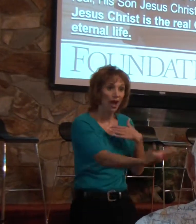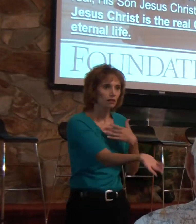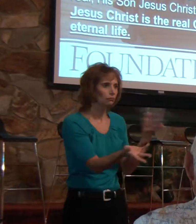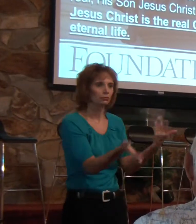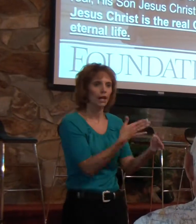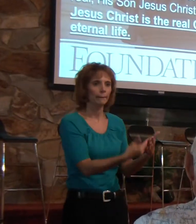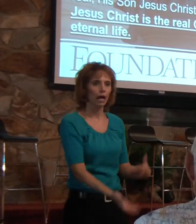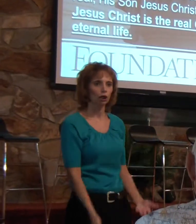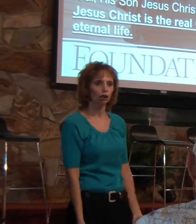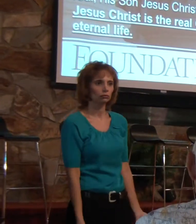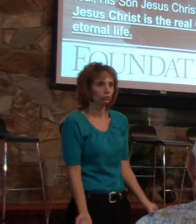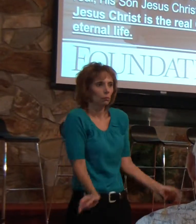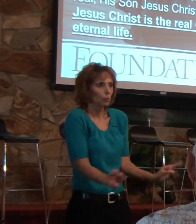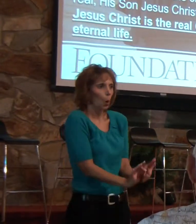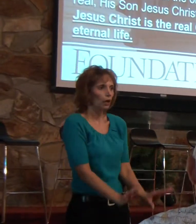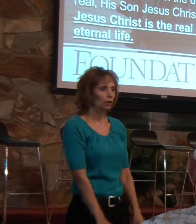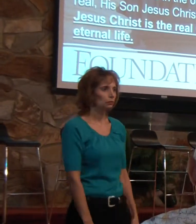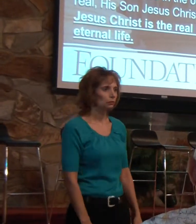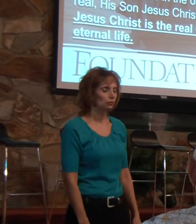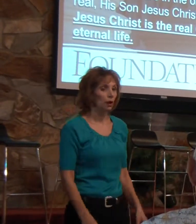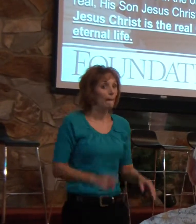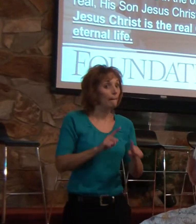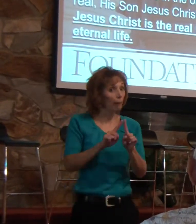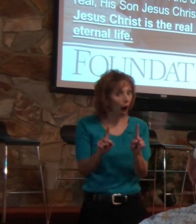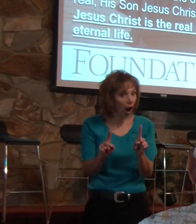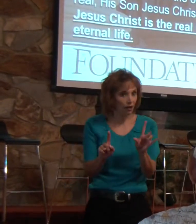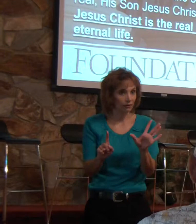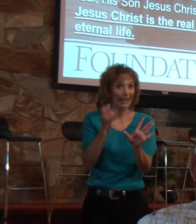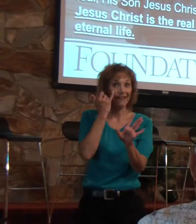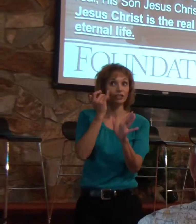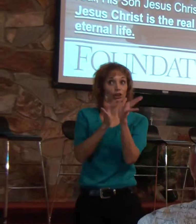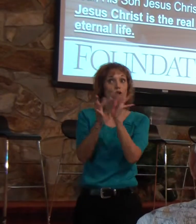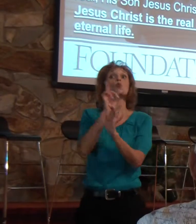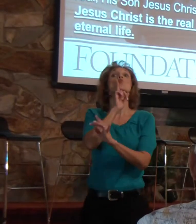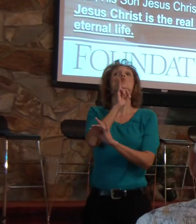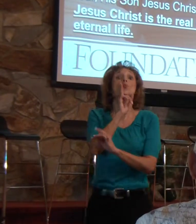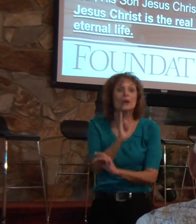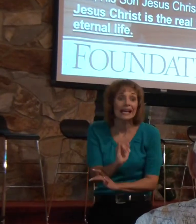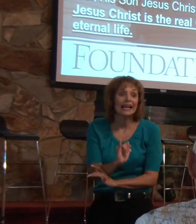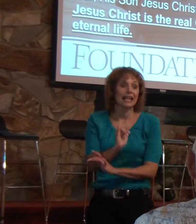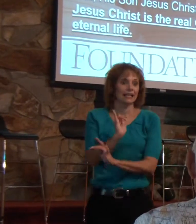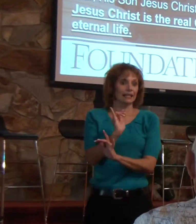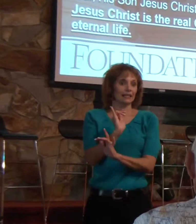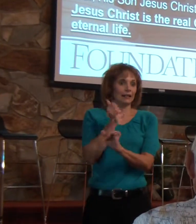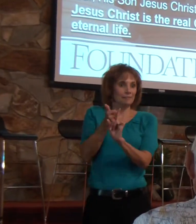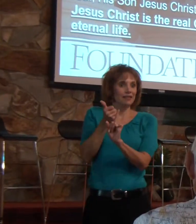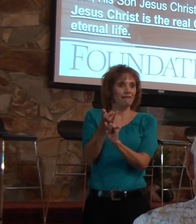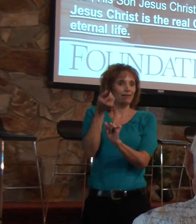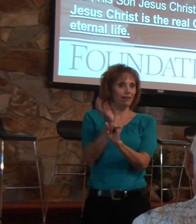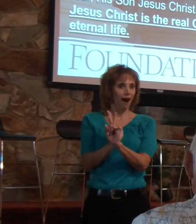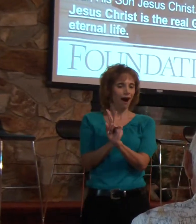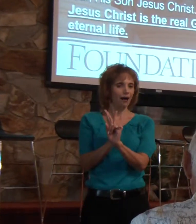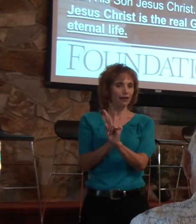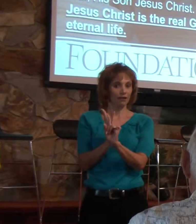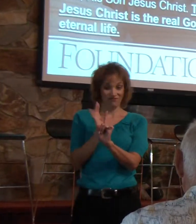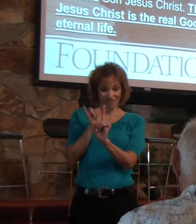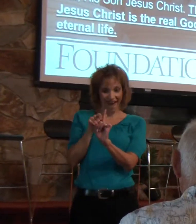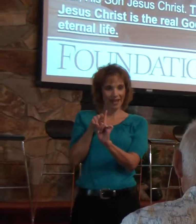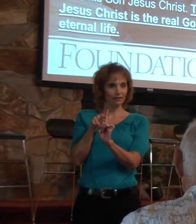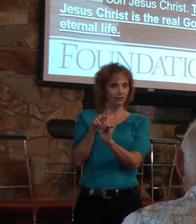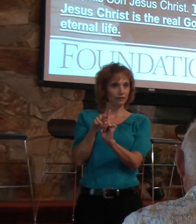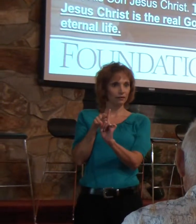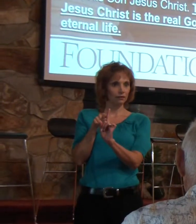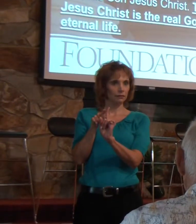But if Jesus is who he claims to be, then nothing but that really matters.